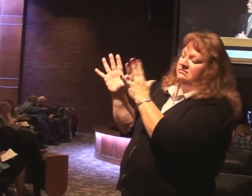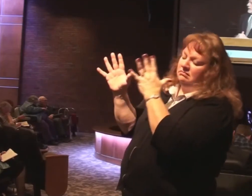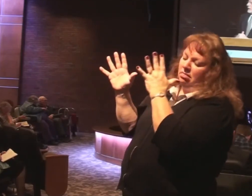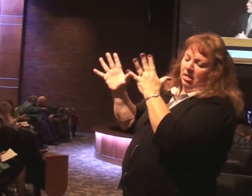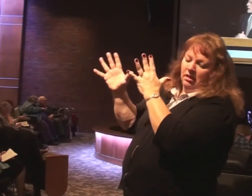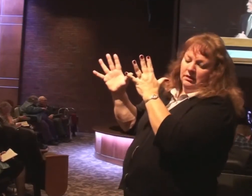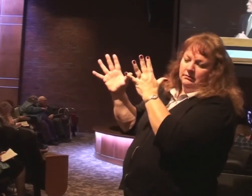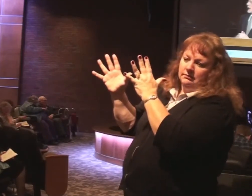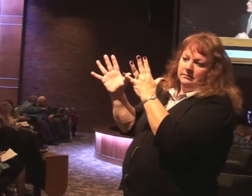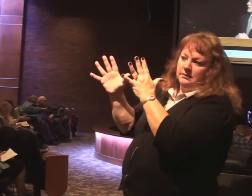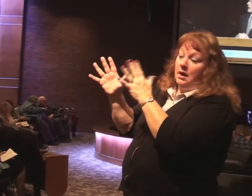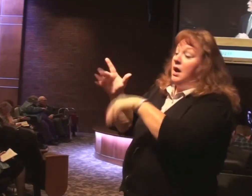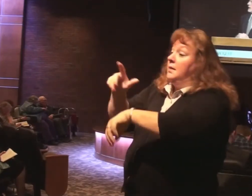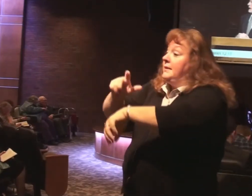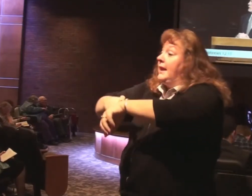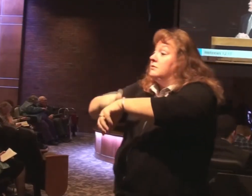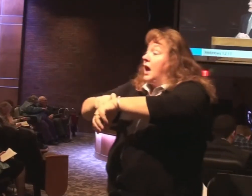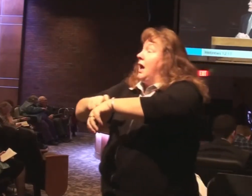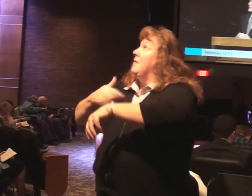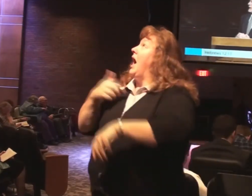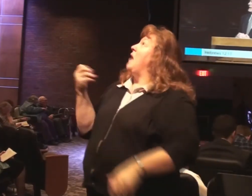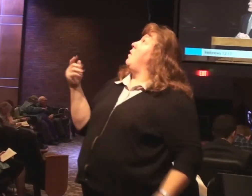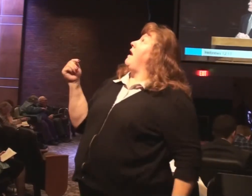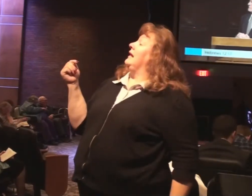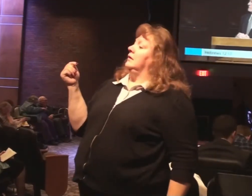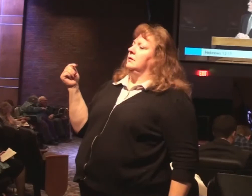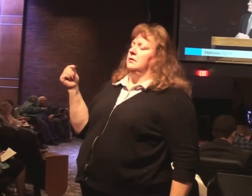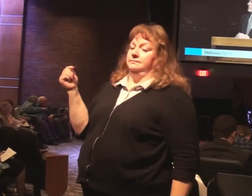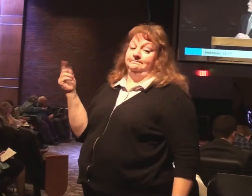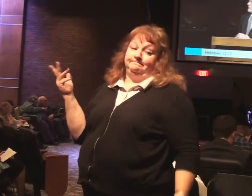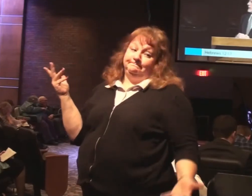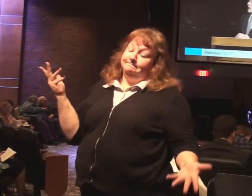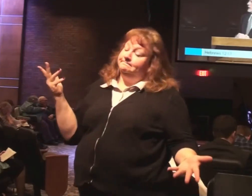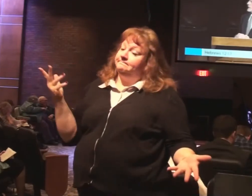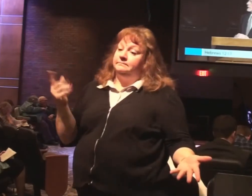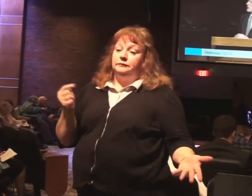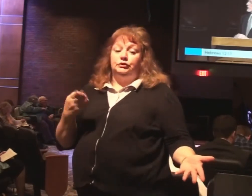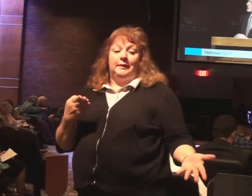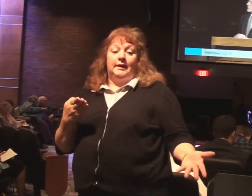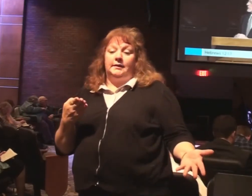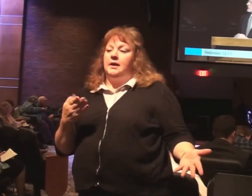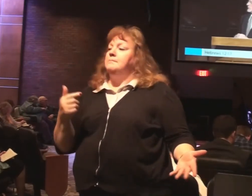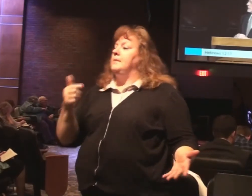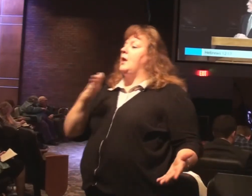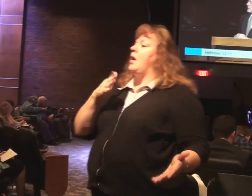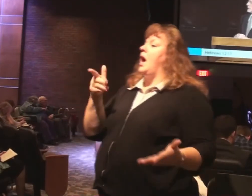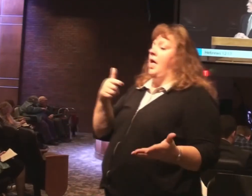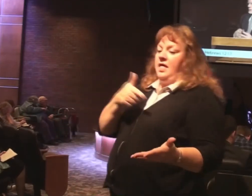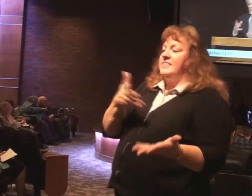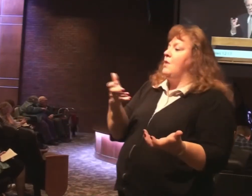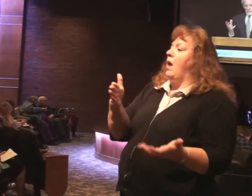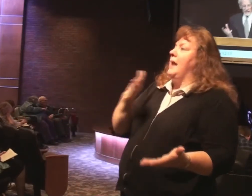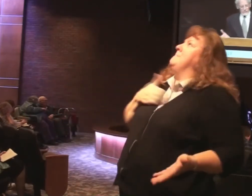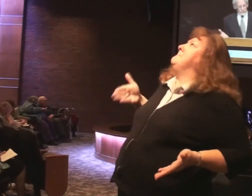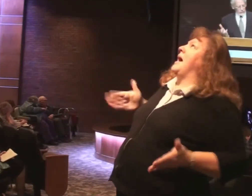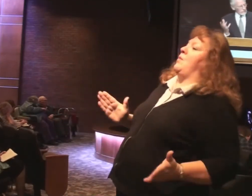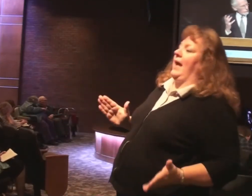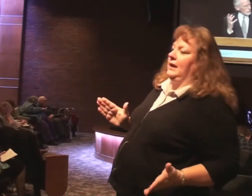Oh, when it comes time, they'd like to have good things, but on their terms. So you see the balance here for